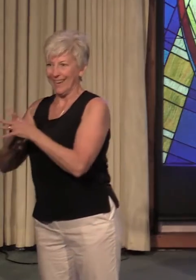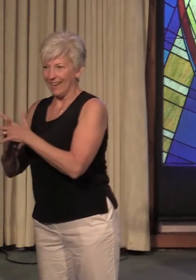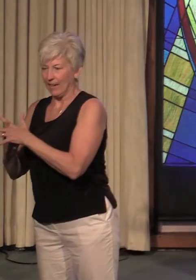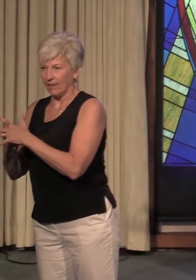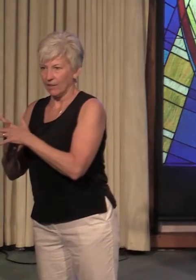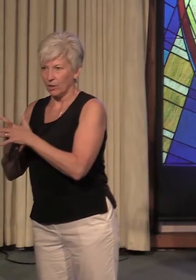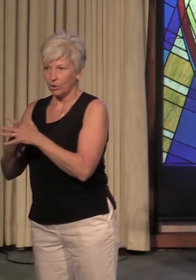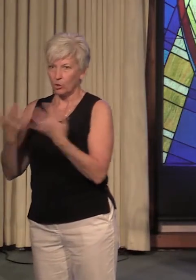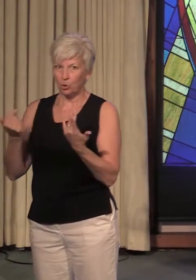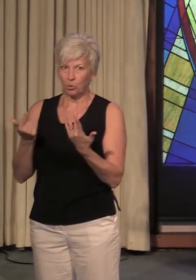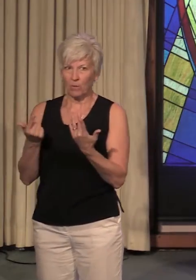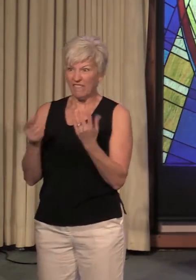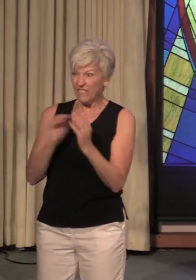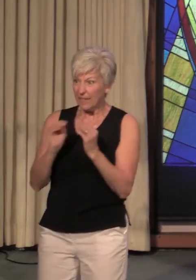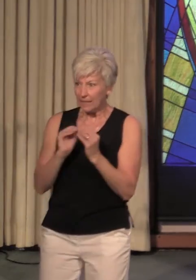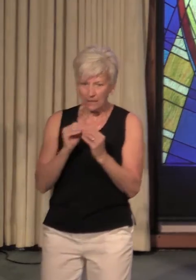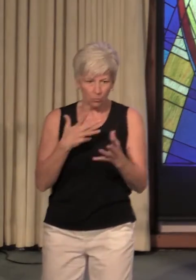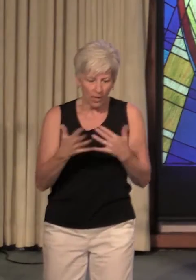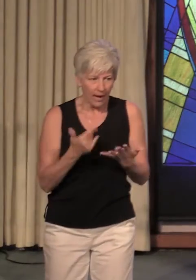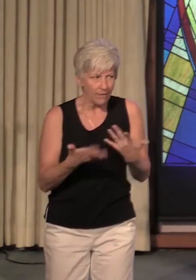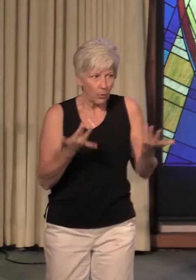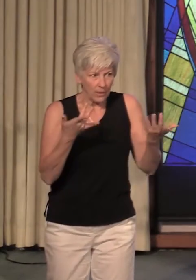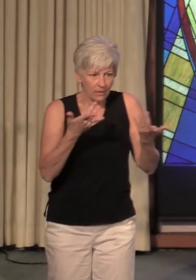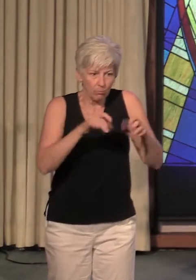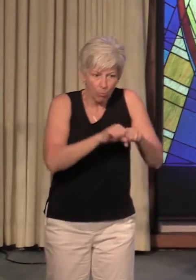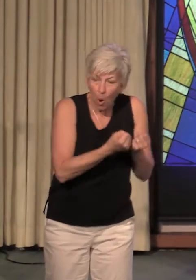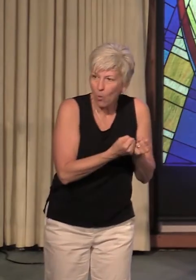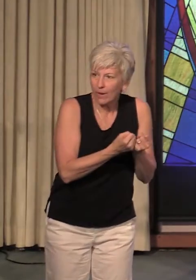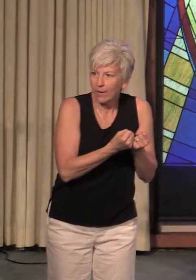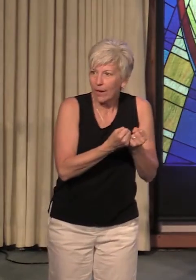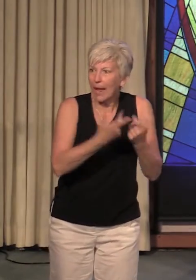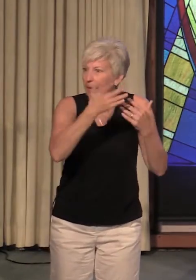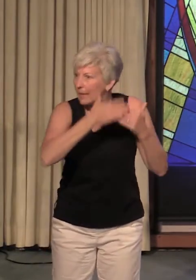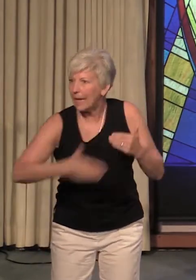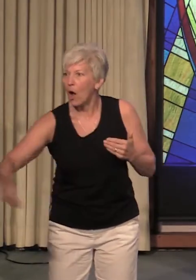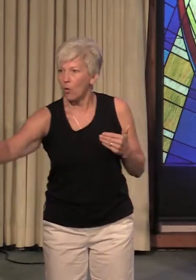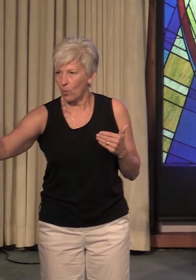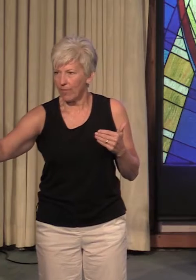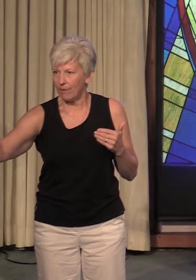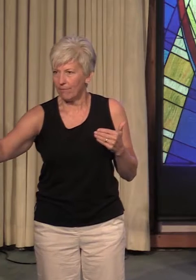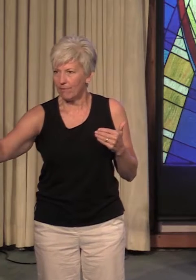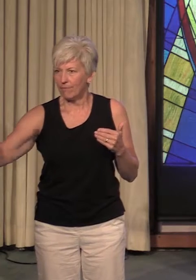immediately fix whatever was broken and just get on with it.